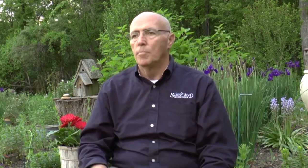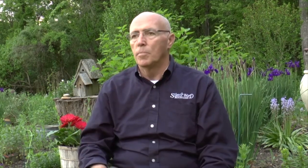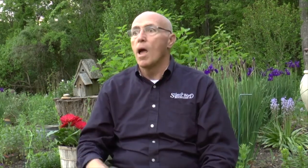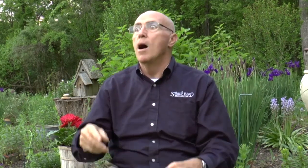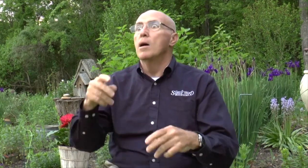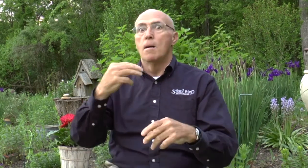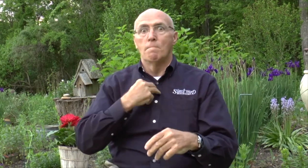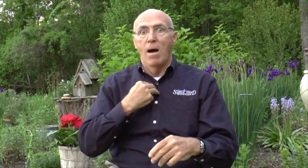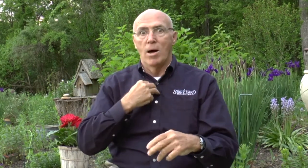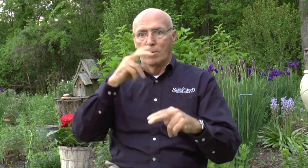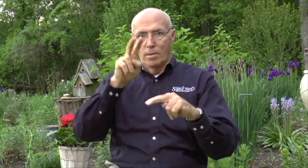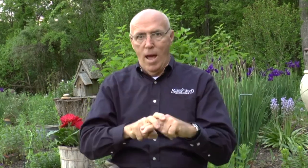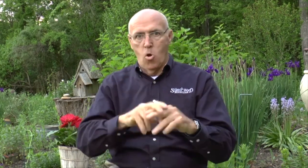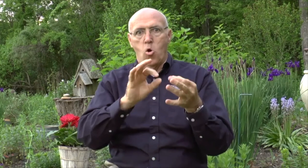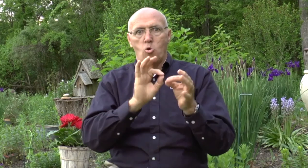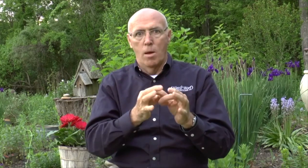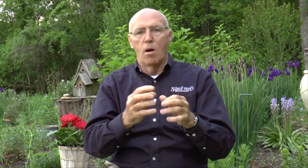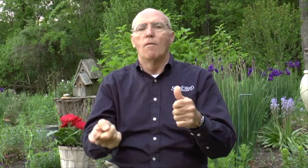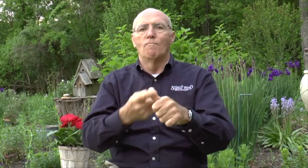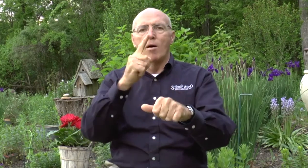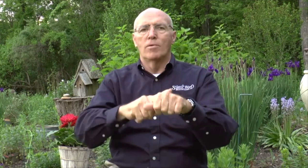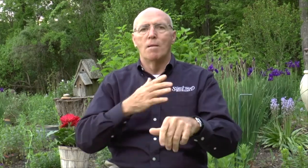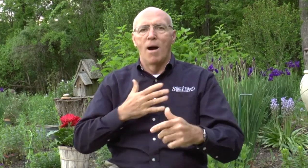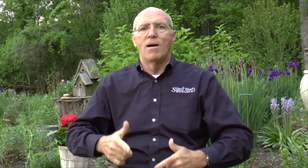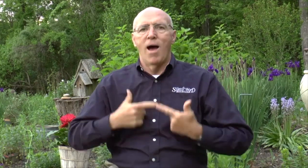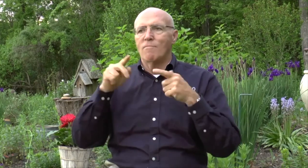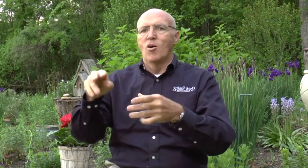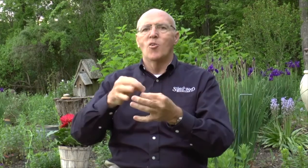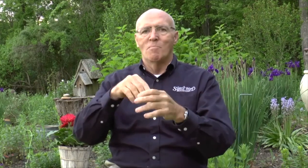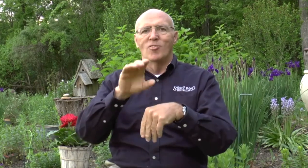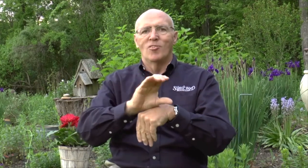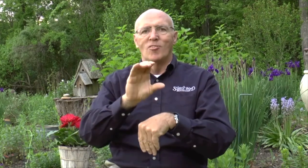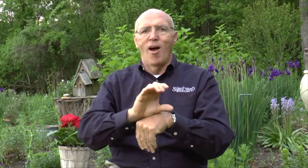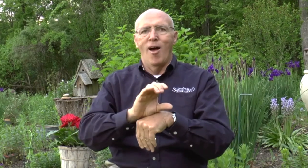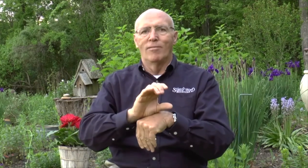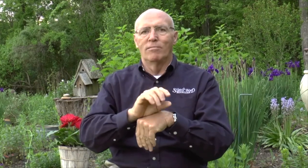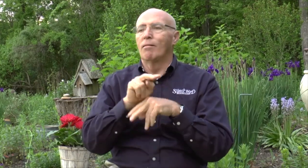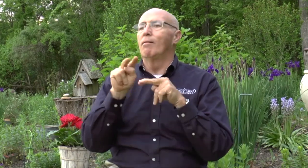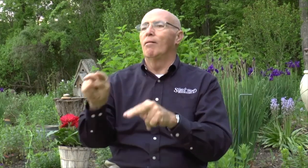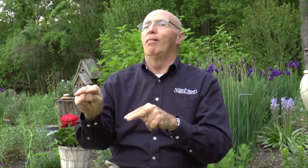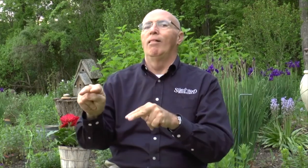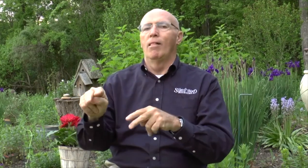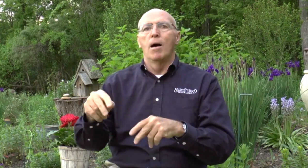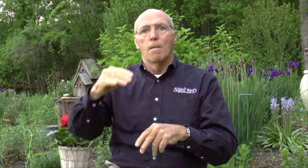before the meeting. And Mary sat down and she began to interpret for me. was the first time in my life I had ever seen an interpreter in my church.